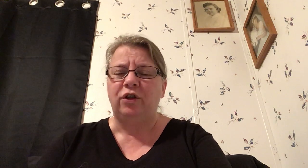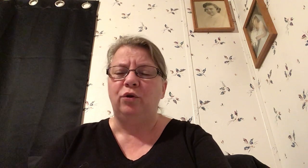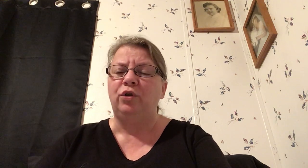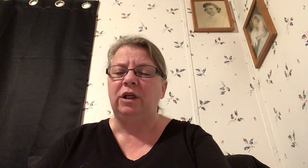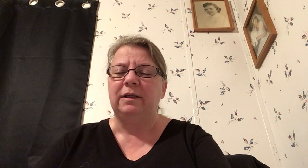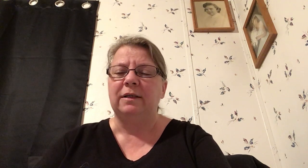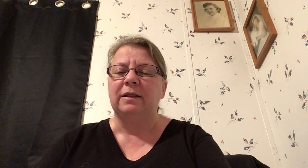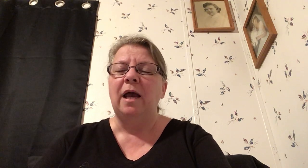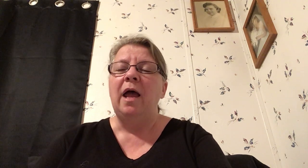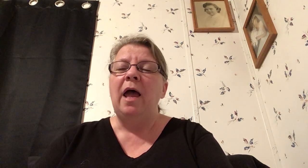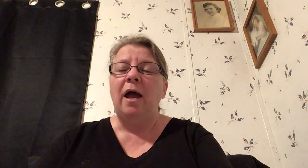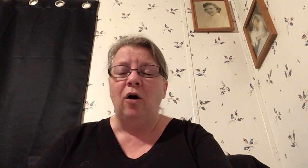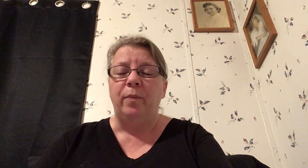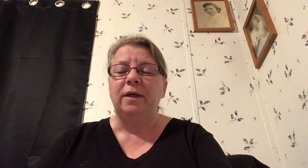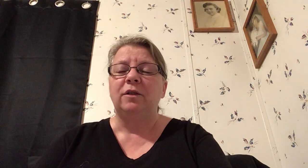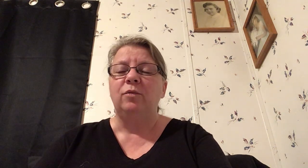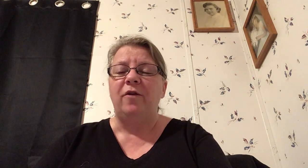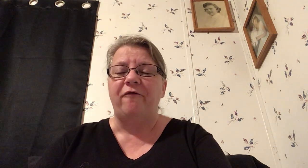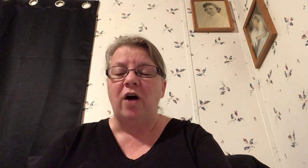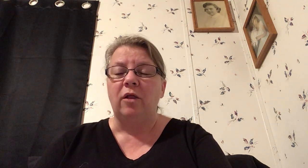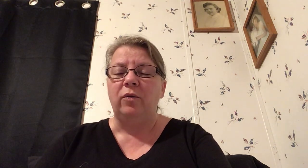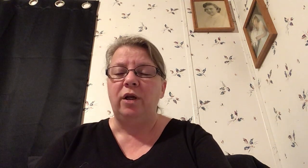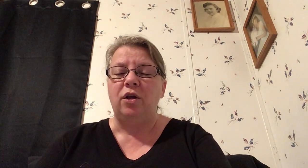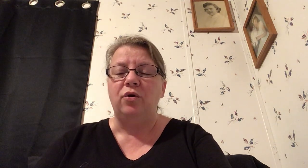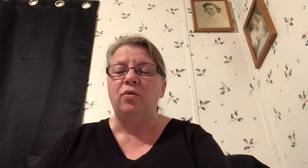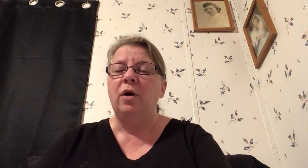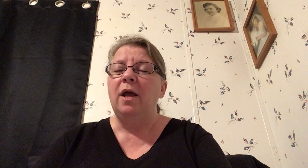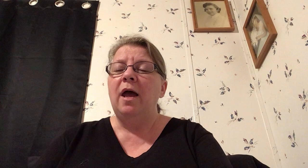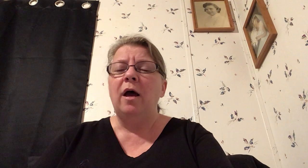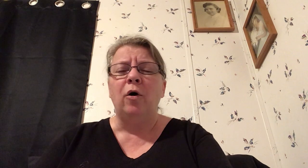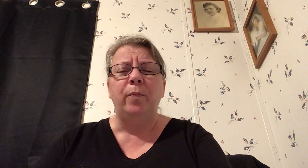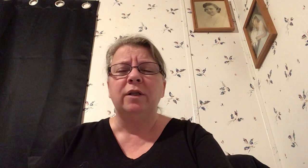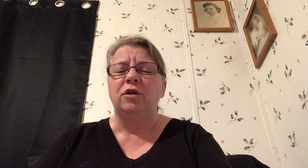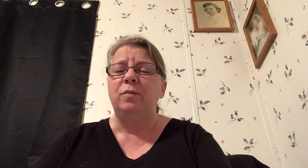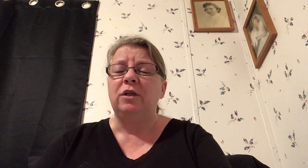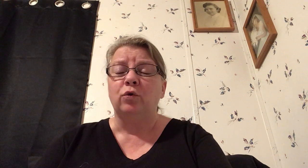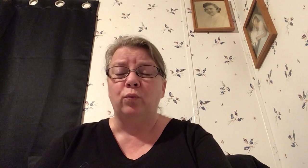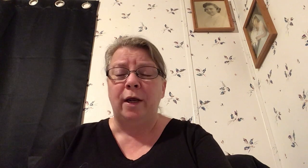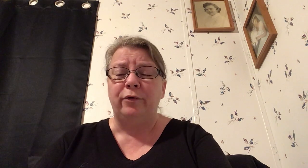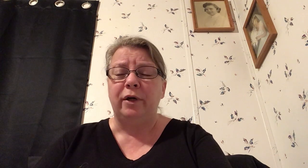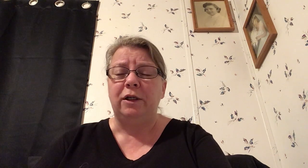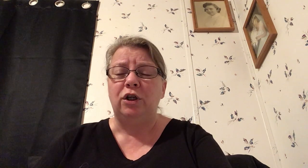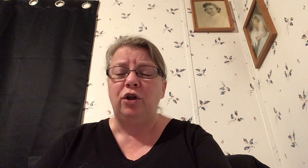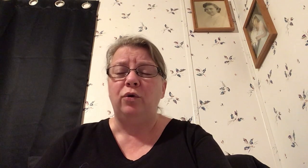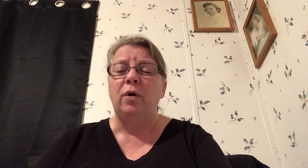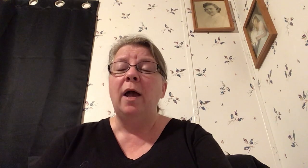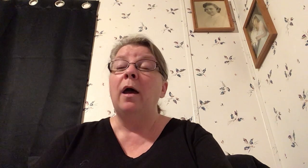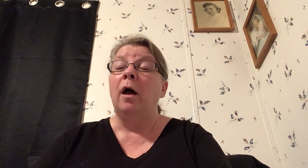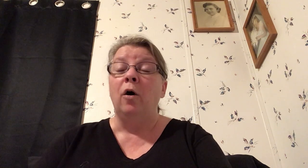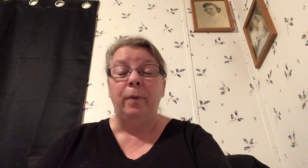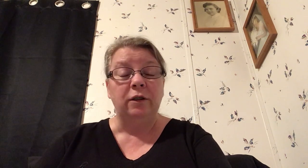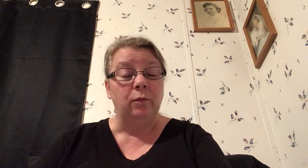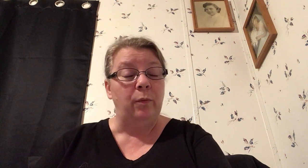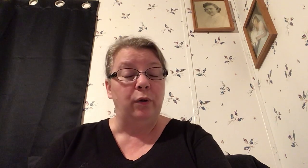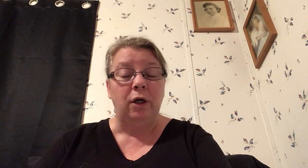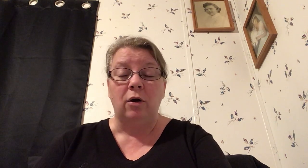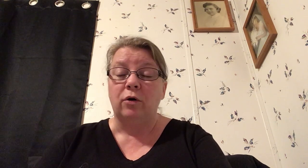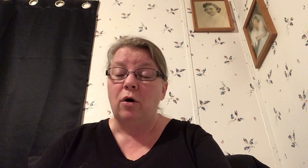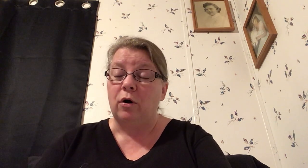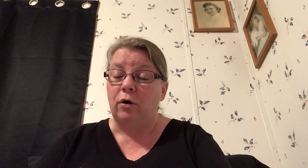you Jesus help us to be following you help us to be surrendering to you help us to be putting on our